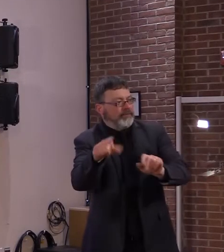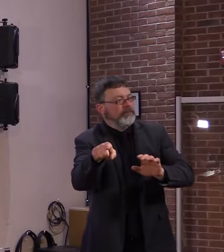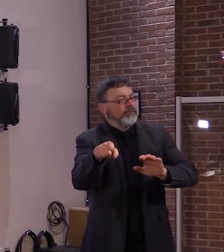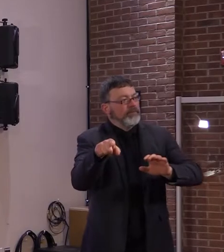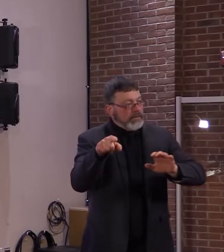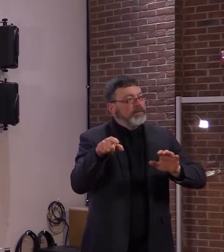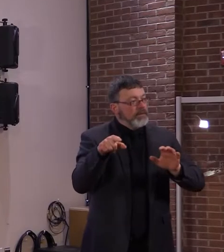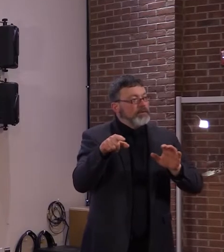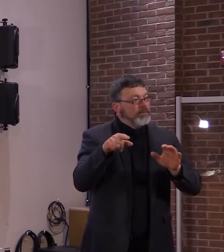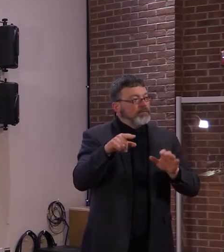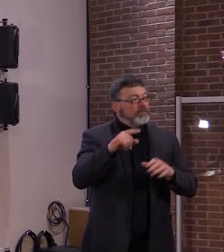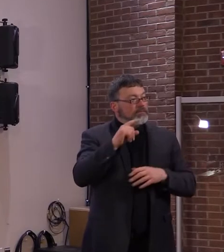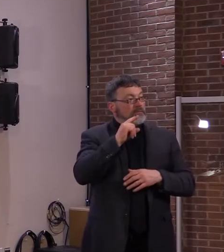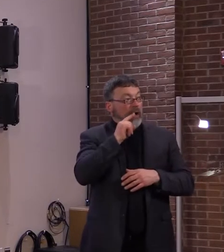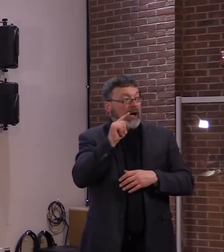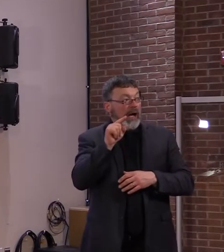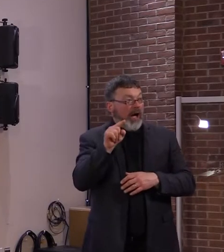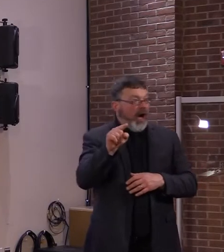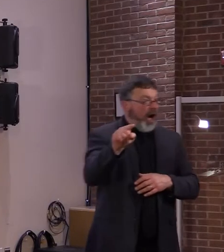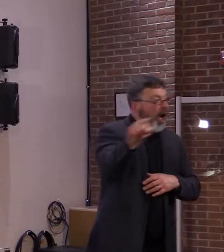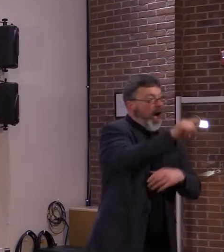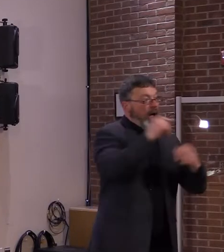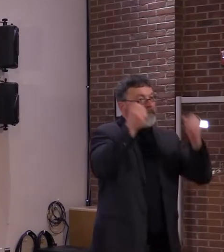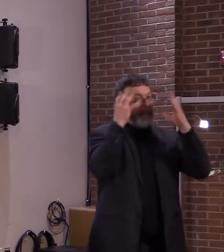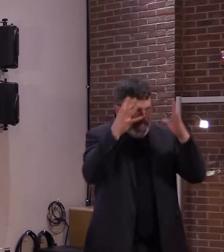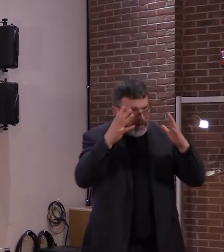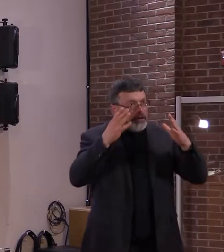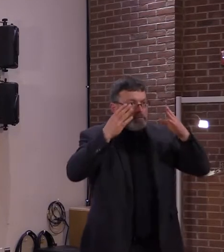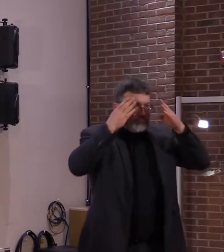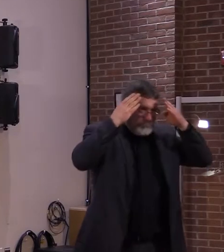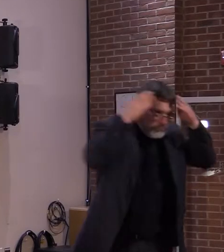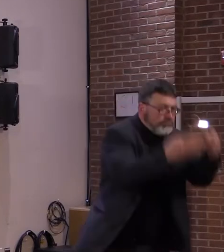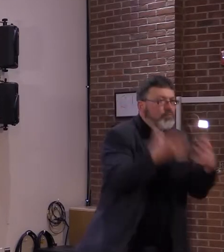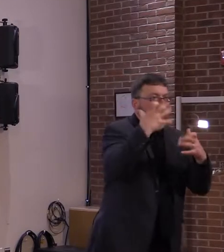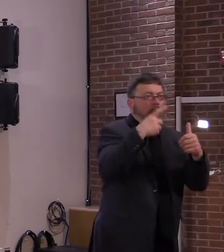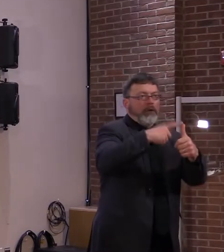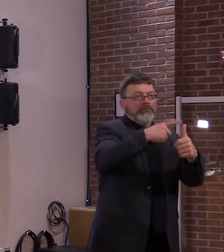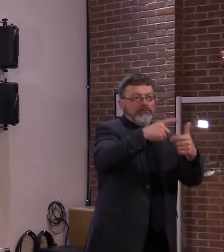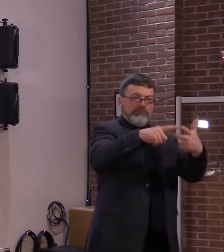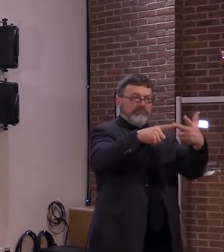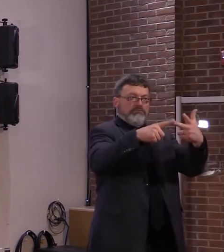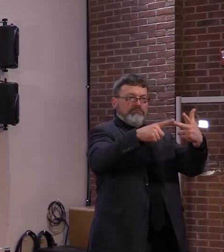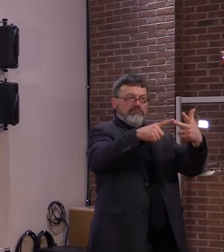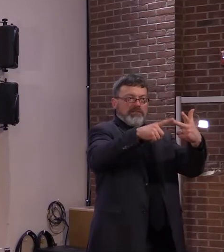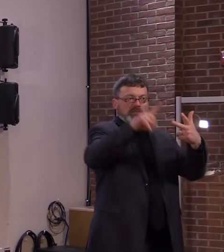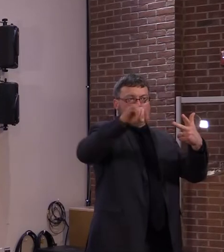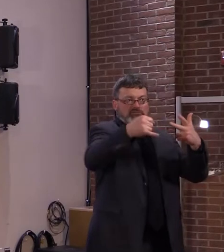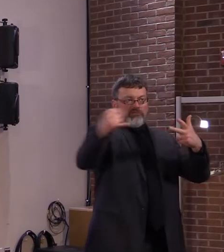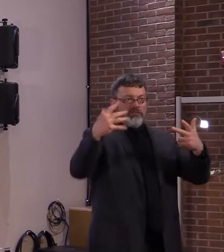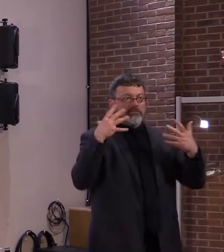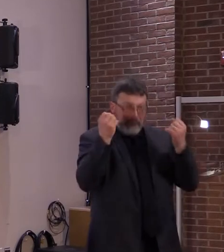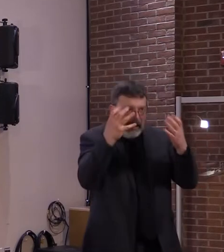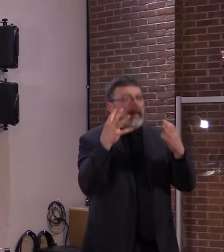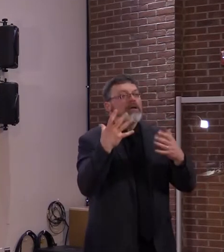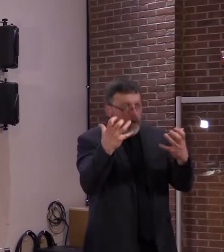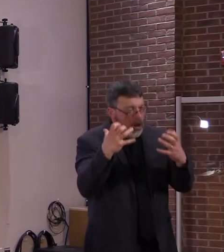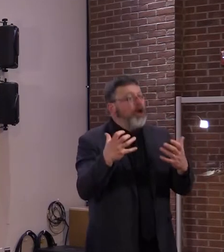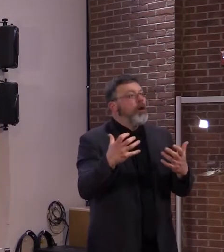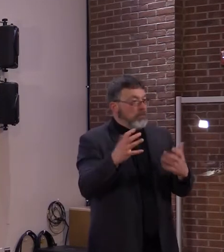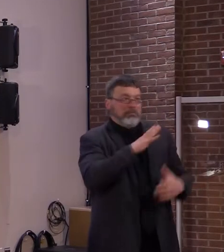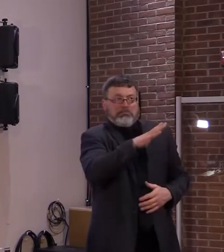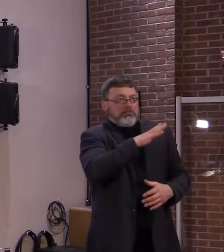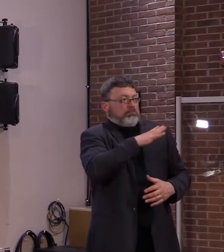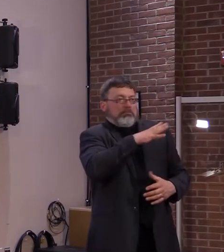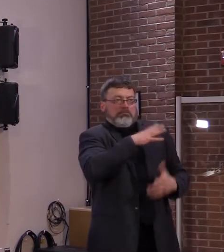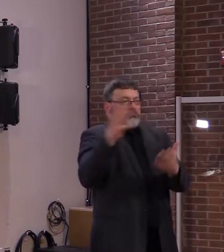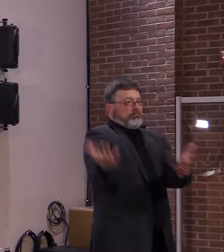clinics since we reopened them, including a new drive-thru option in the Northeast Kingdom that's happening just as we speak, which may